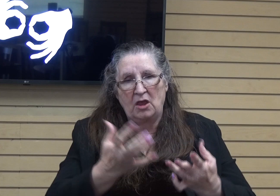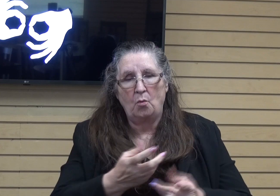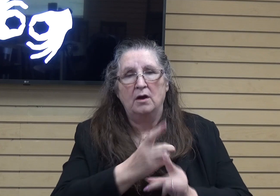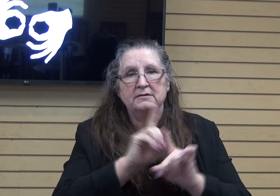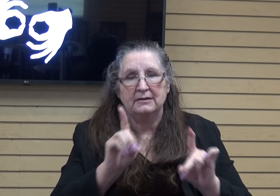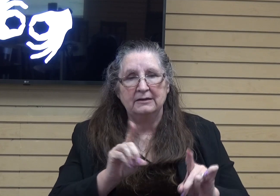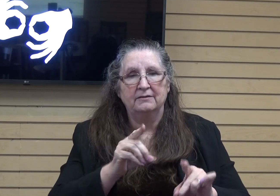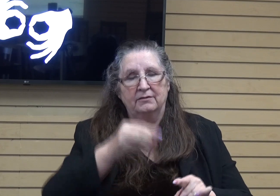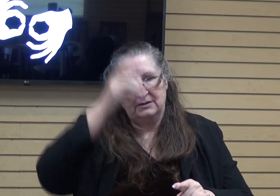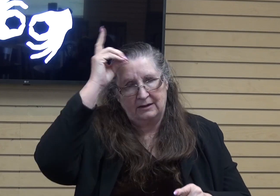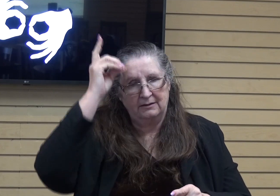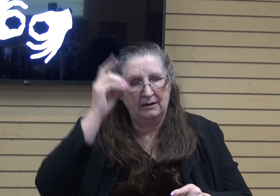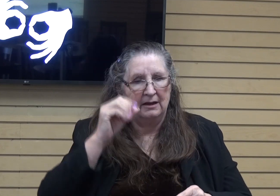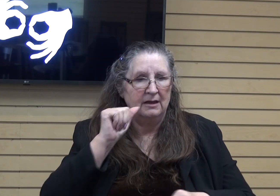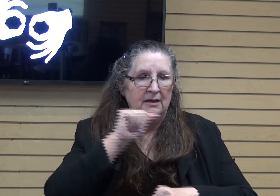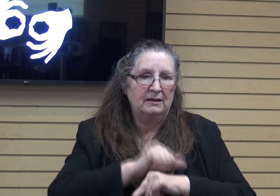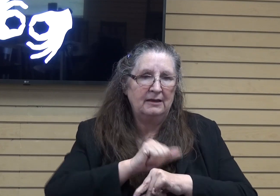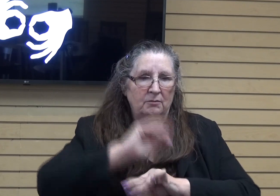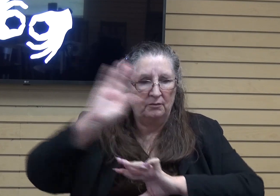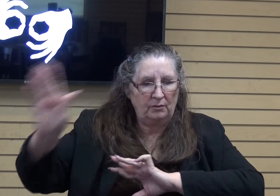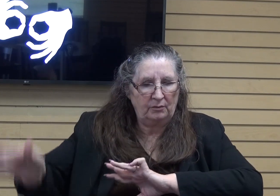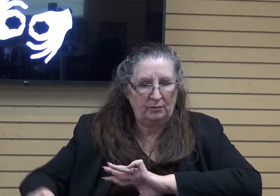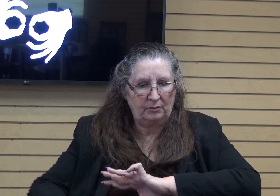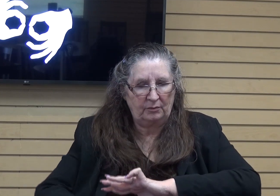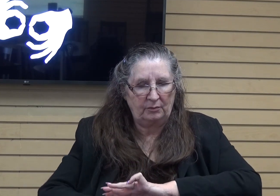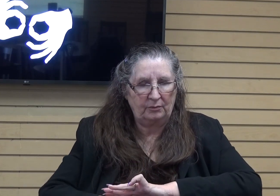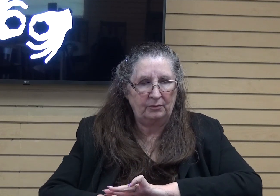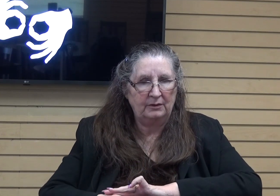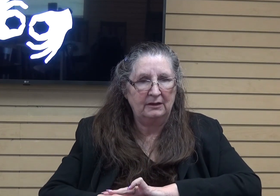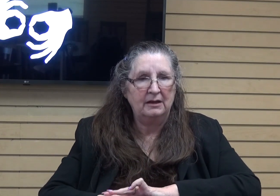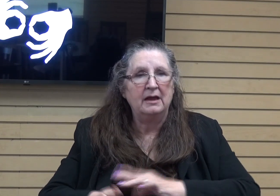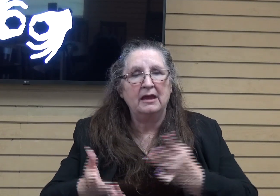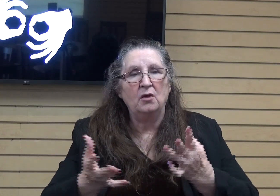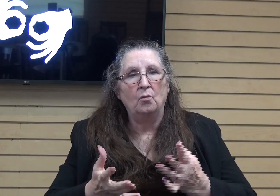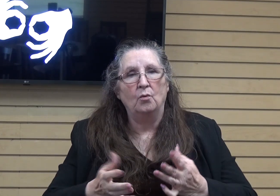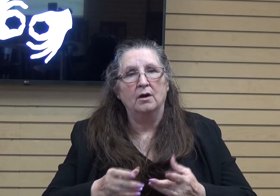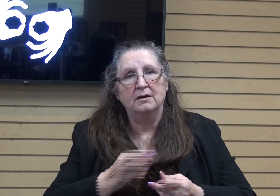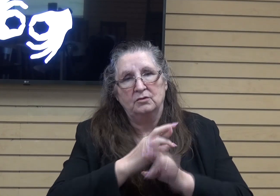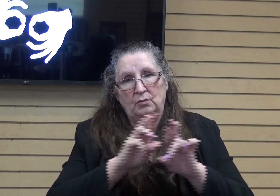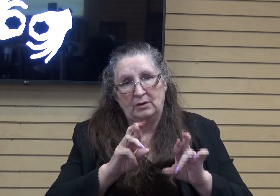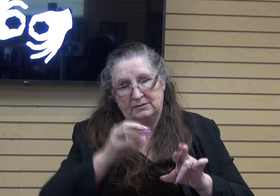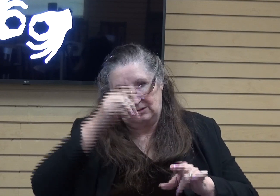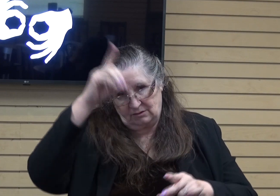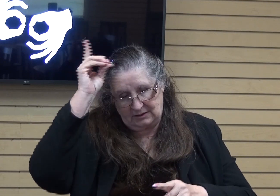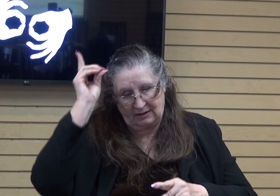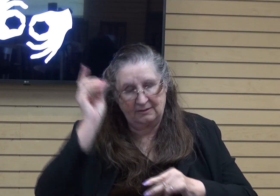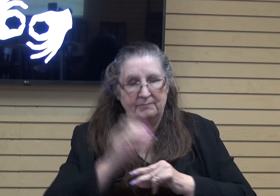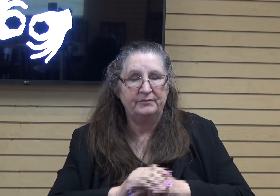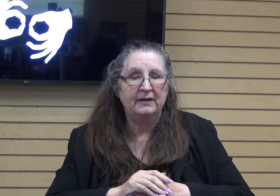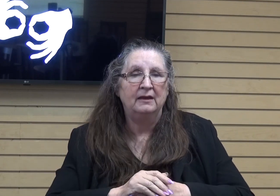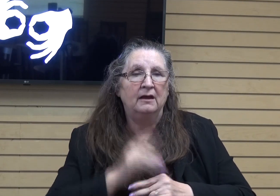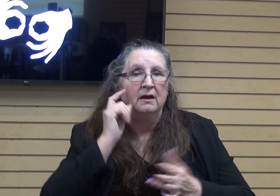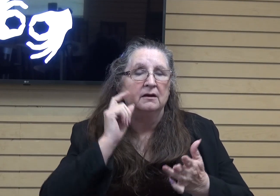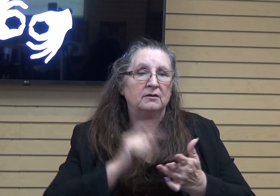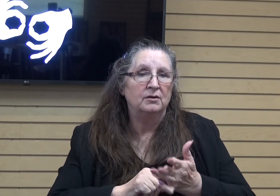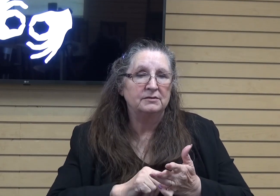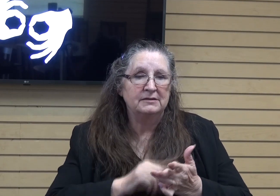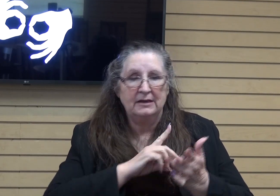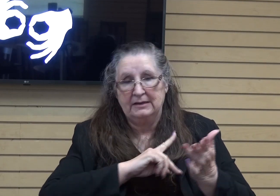labored till the sun went down to rescue him. So notice that even though King Darius had